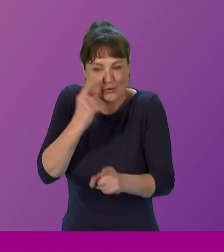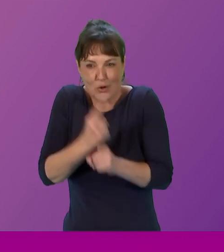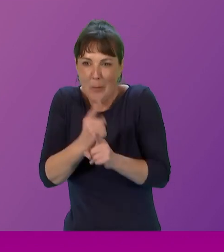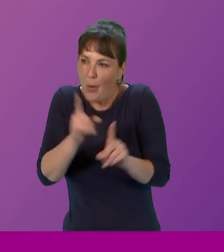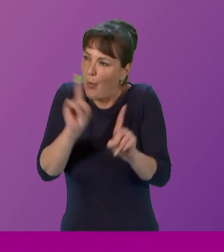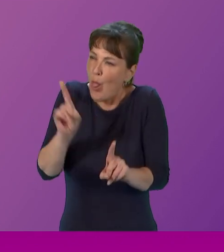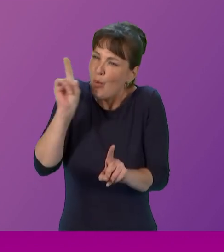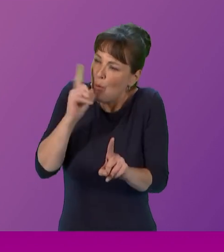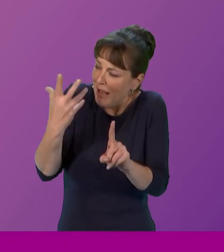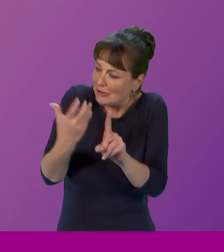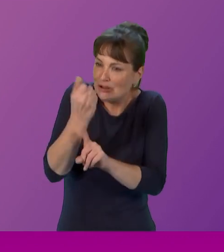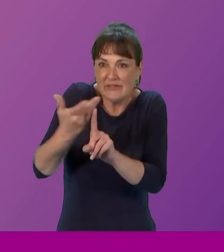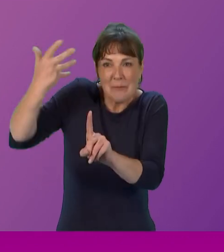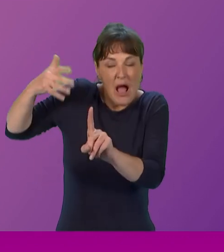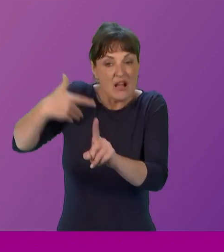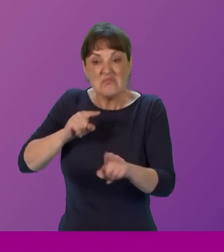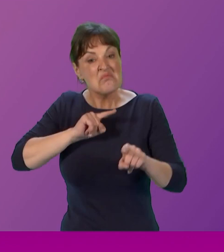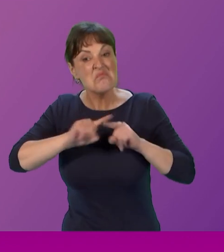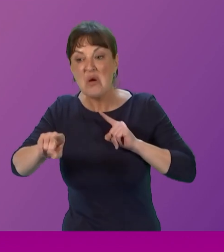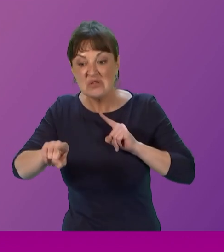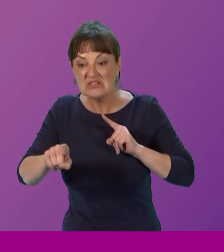been written out of the story. Susan.